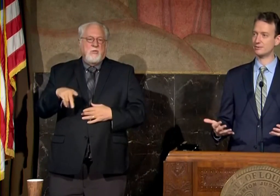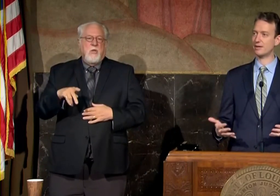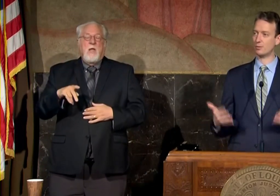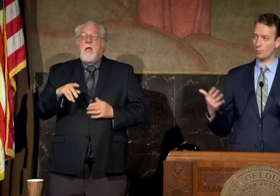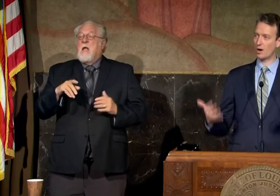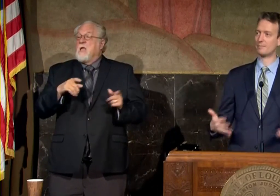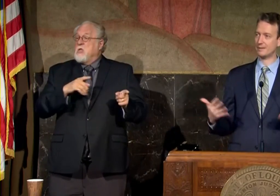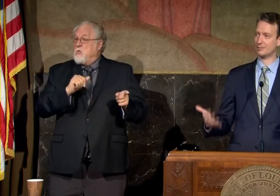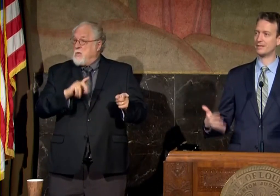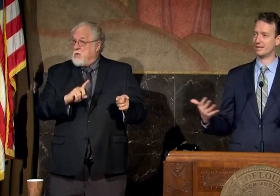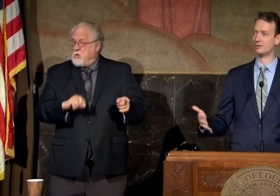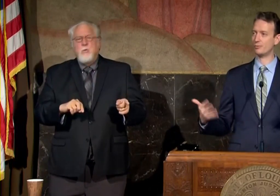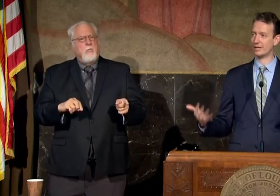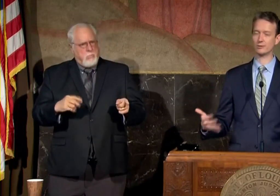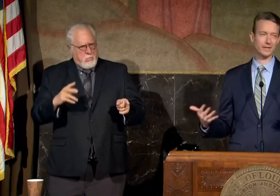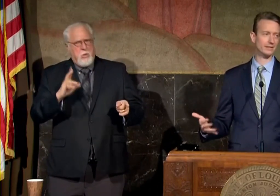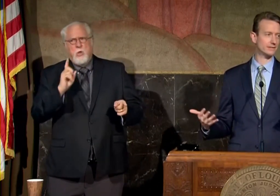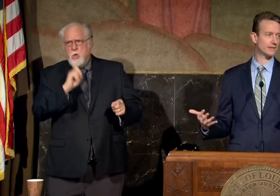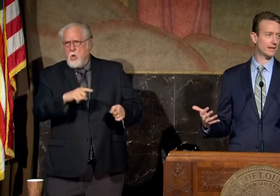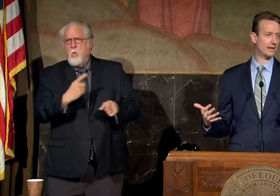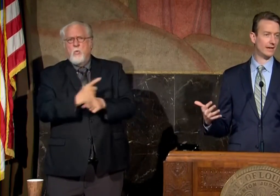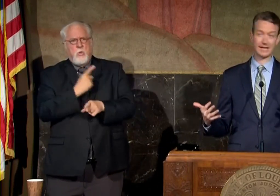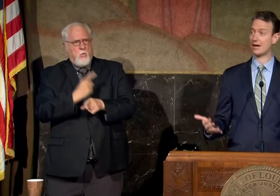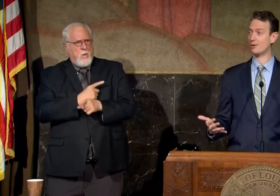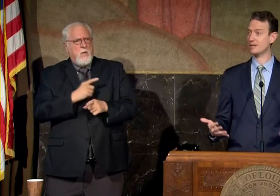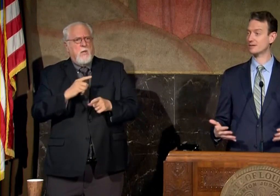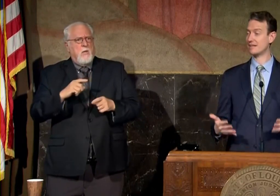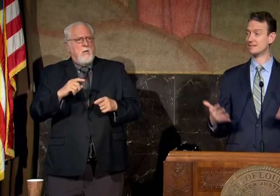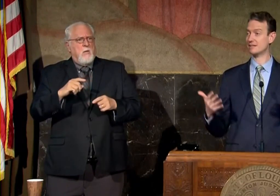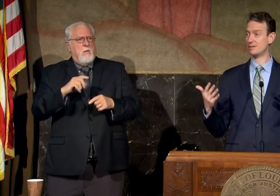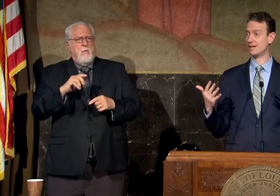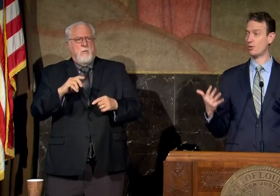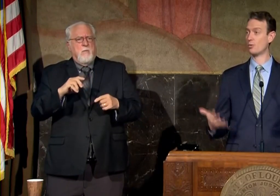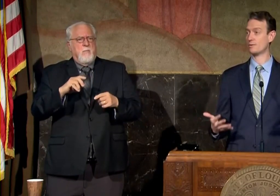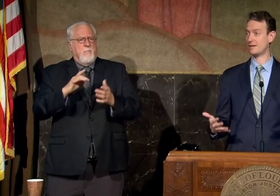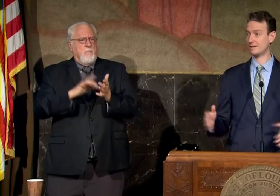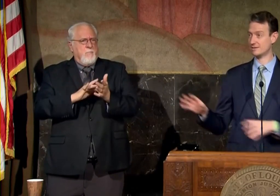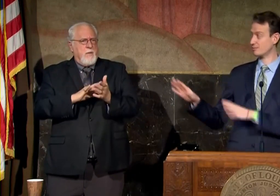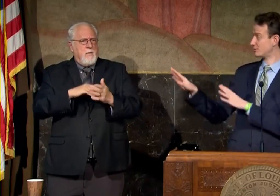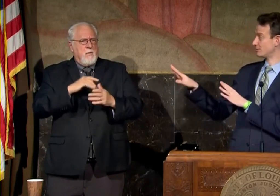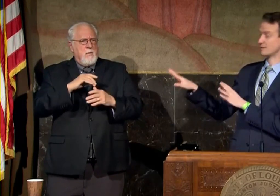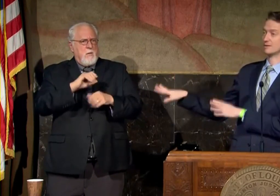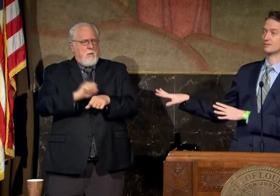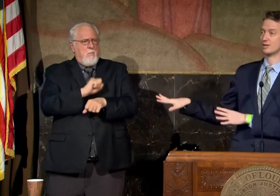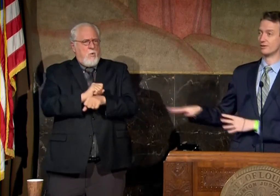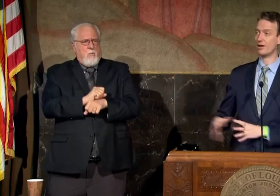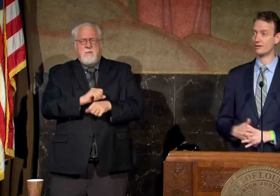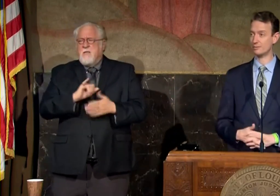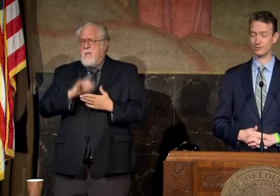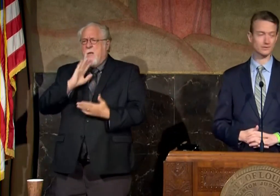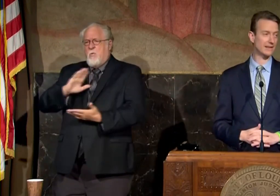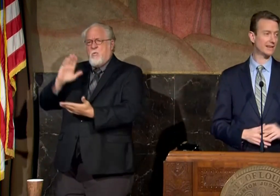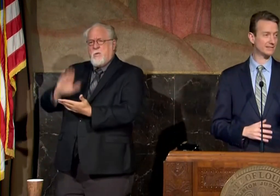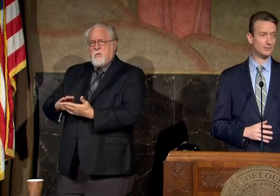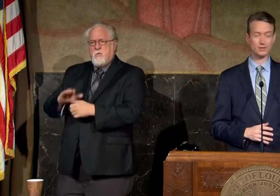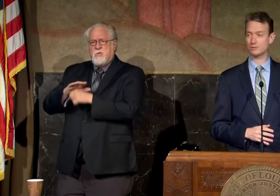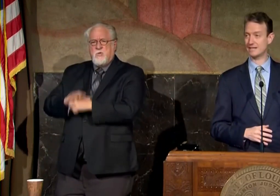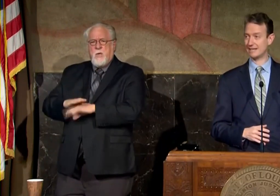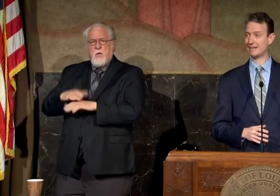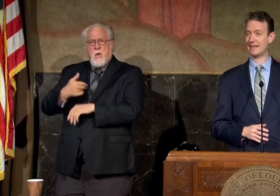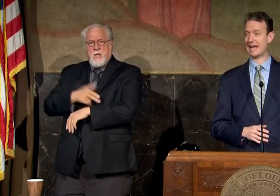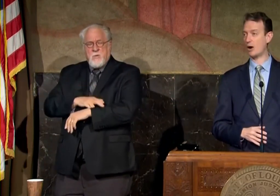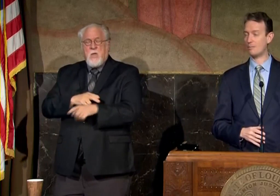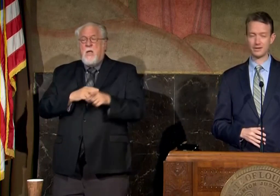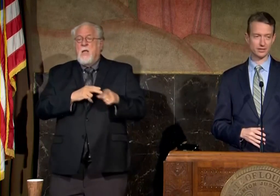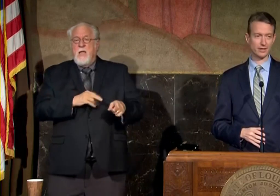capacity to do that we want people to be getting the regular maintenance care because that is going to be a core thing that's going to reduce some of the strain on the hospitals somebody who's